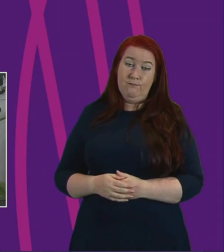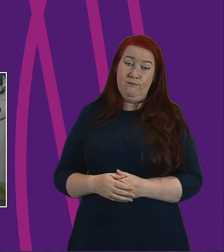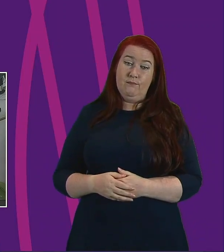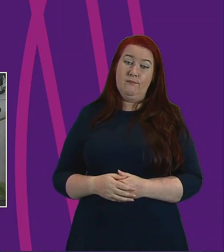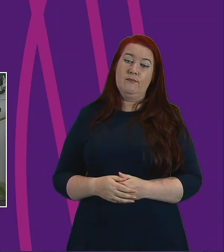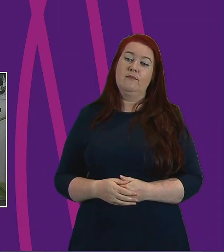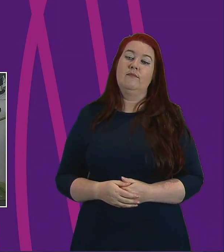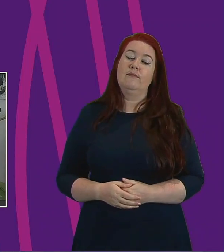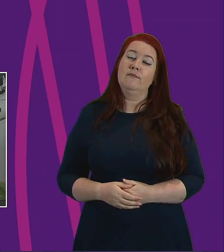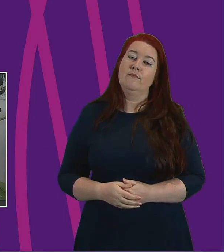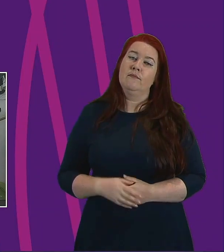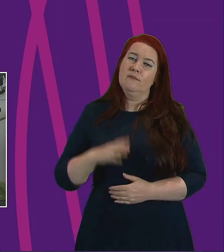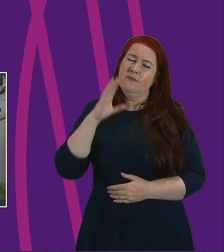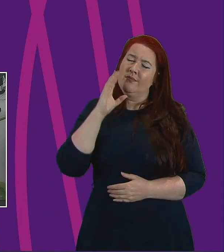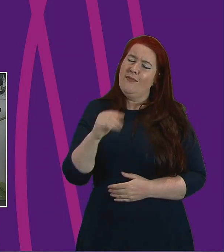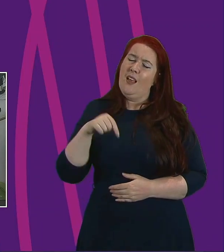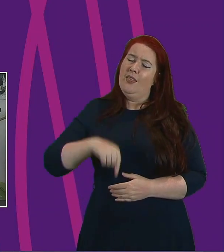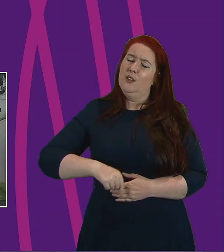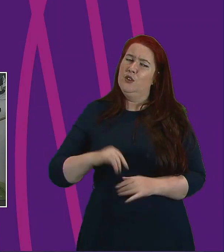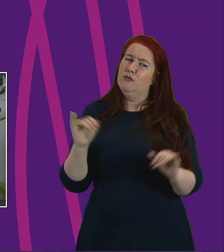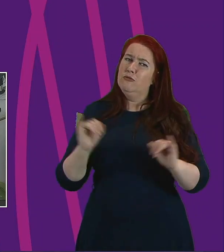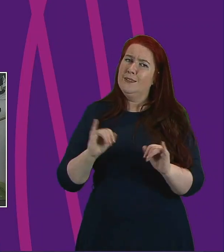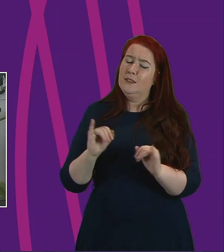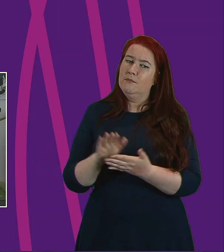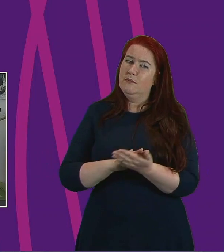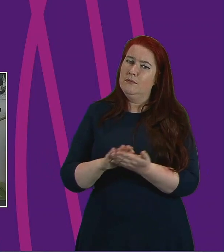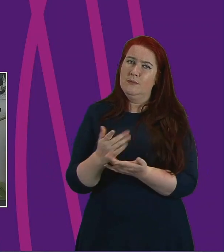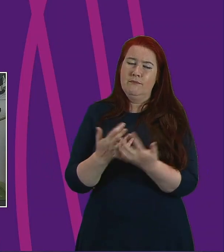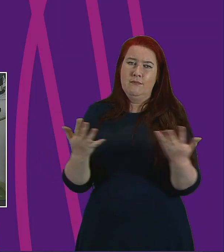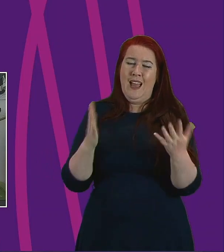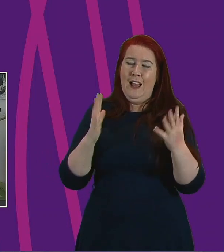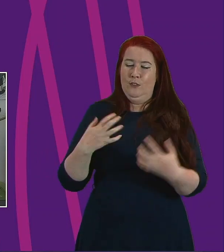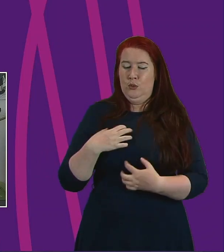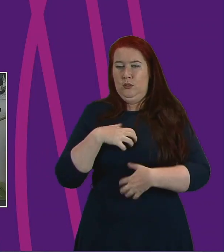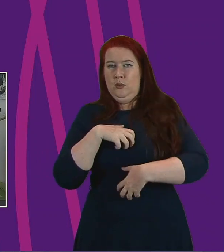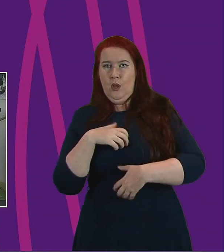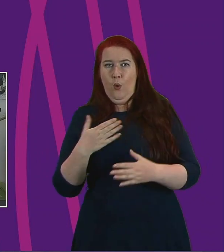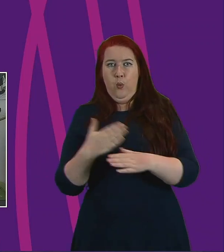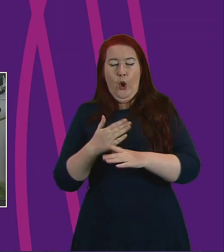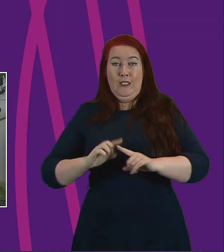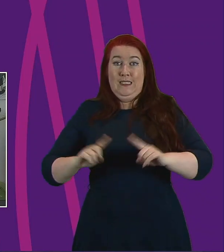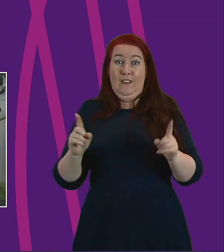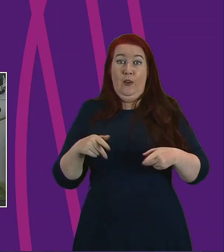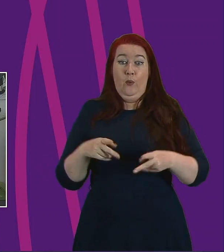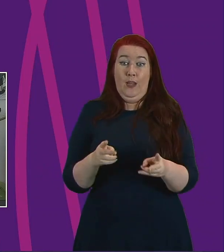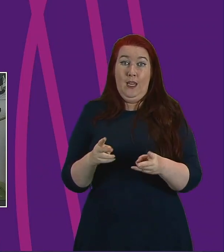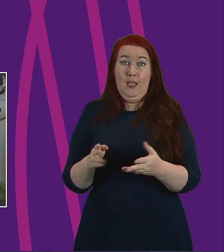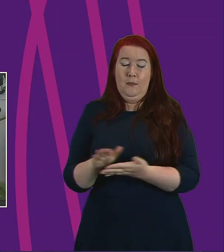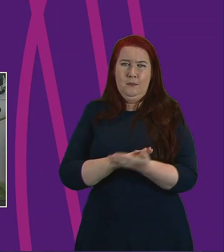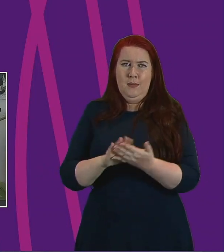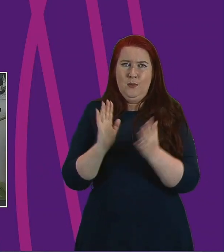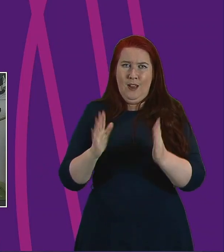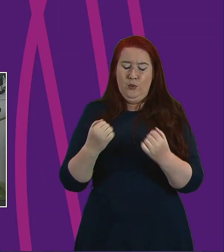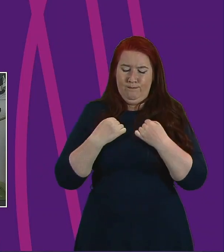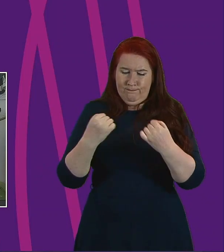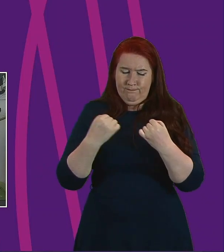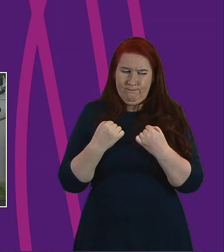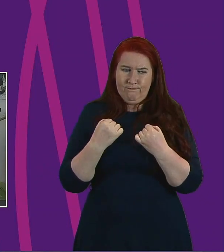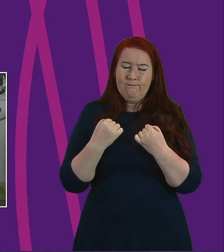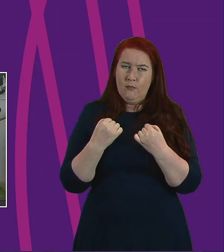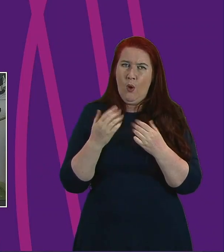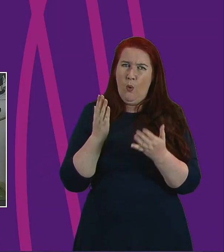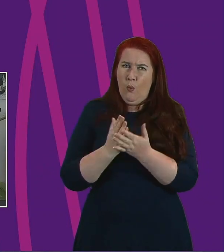Presiding officer, this crisis has made a lot of us work in different ways and it has made us look at what is important in our lives